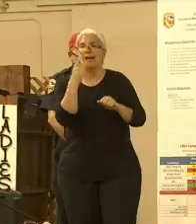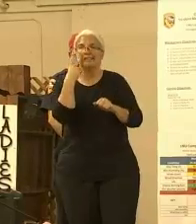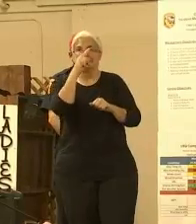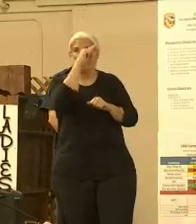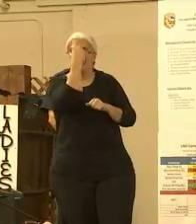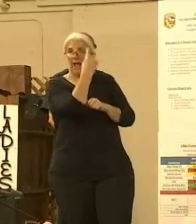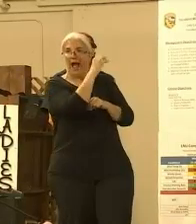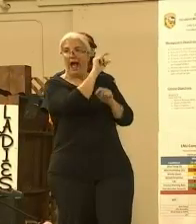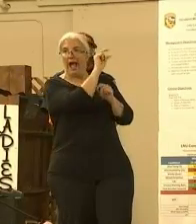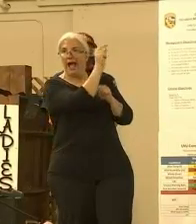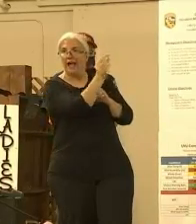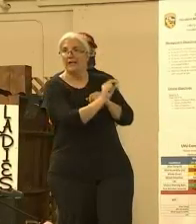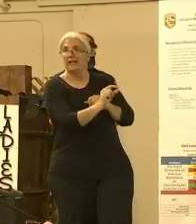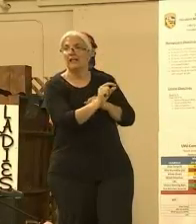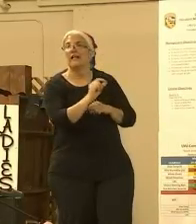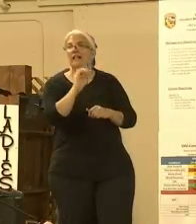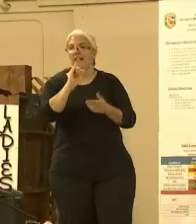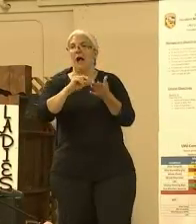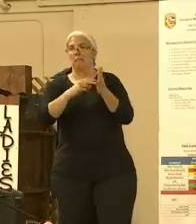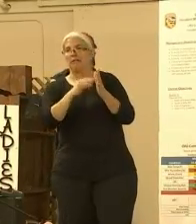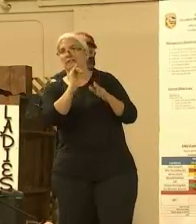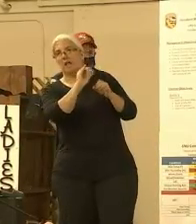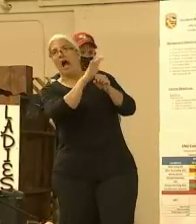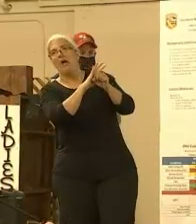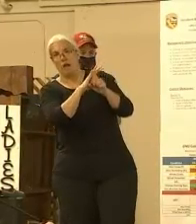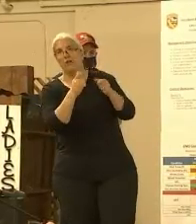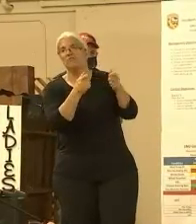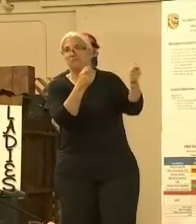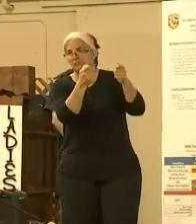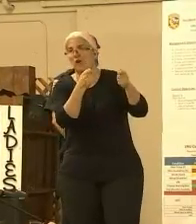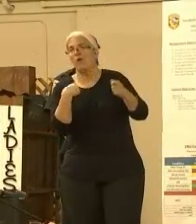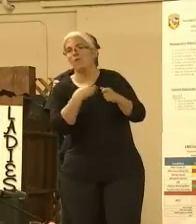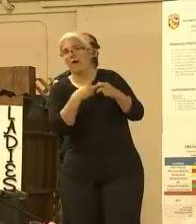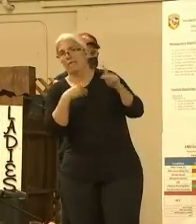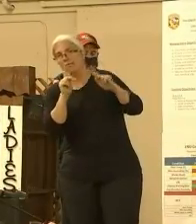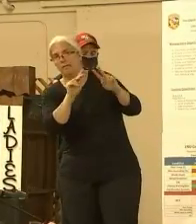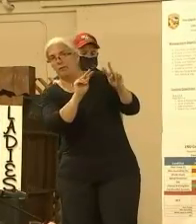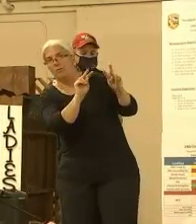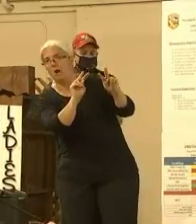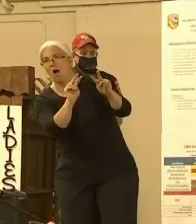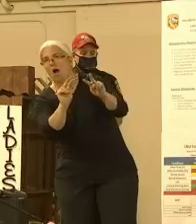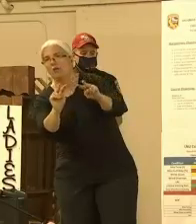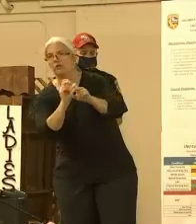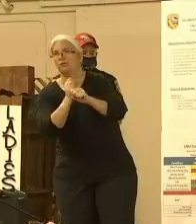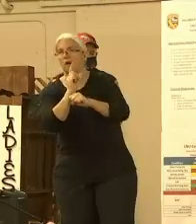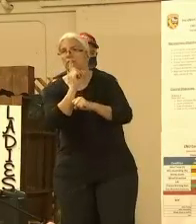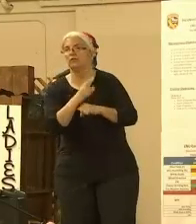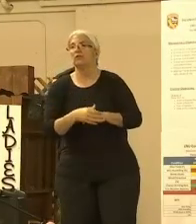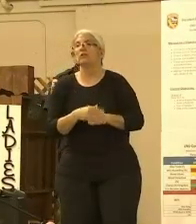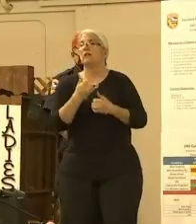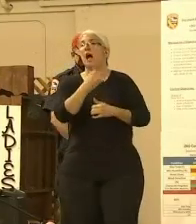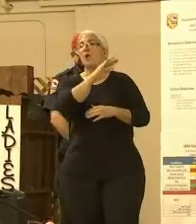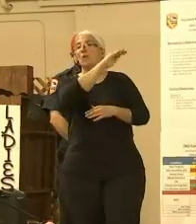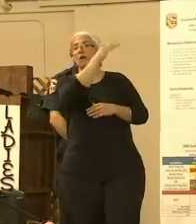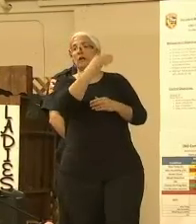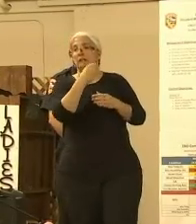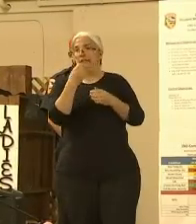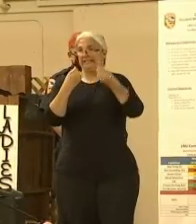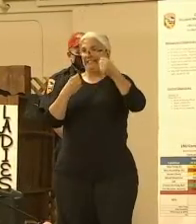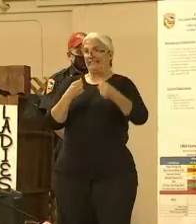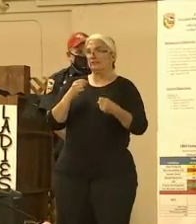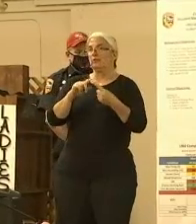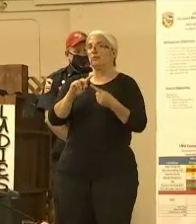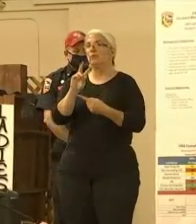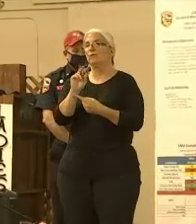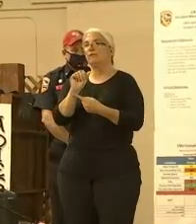patrol. From Winters south to Vacaville, in the area along Pleasance Valley